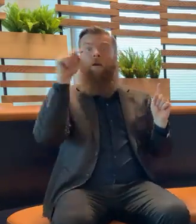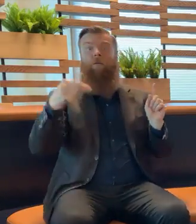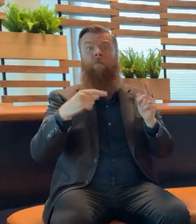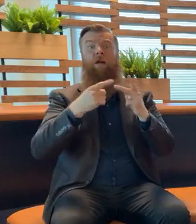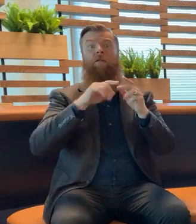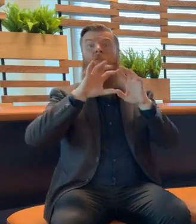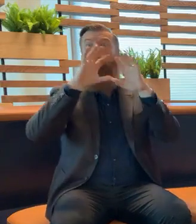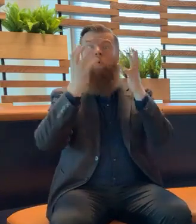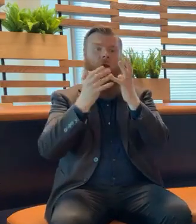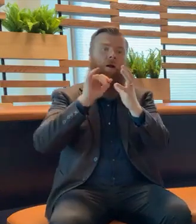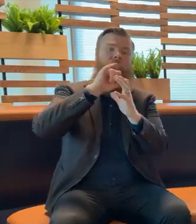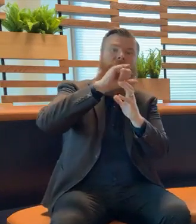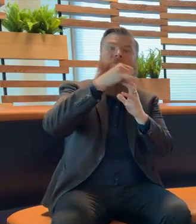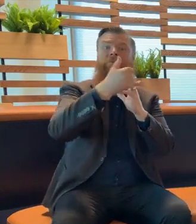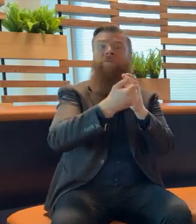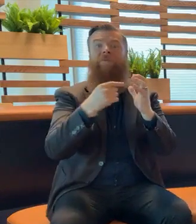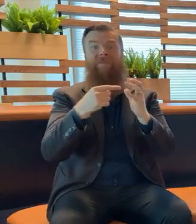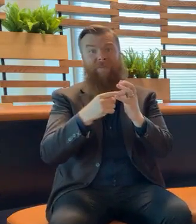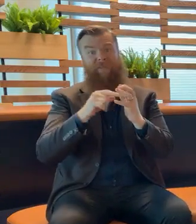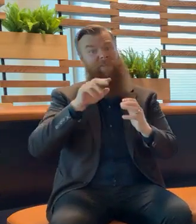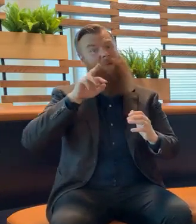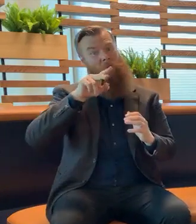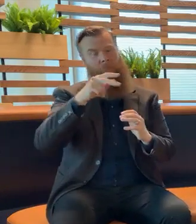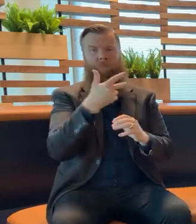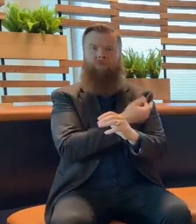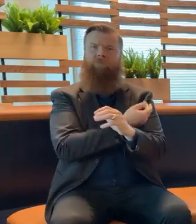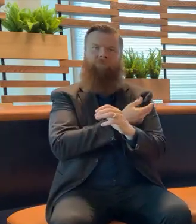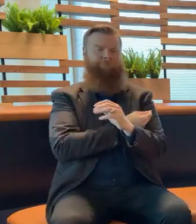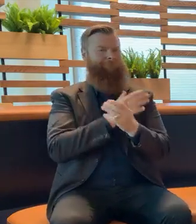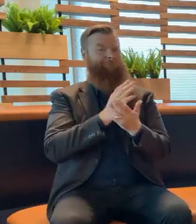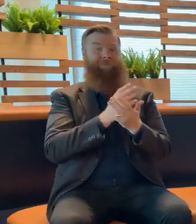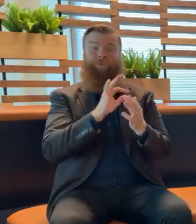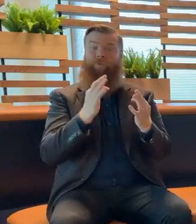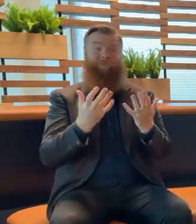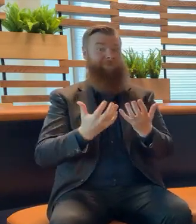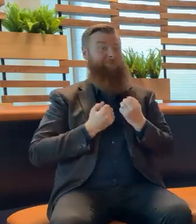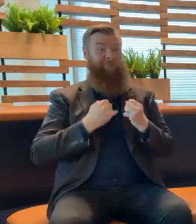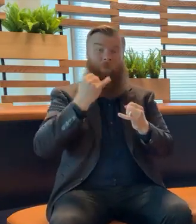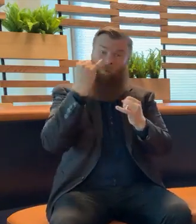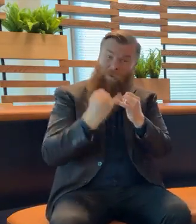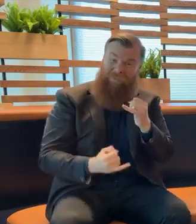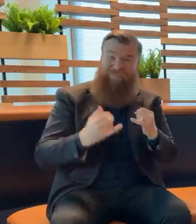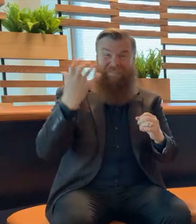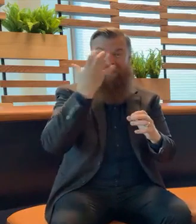not had severe disease. So we need to wait and watch and gather more information.